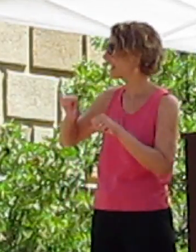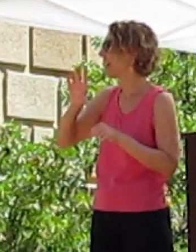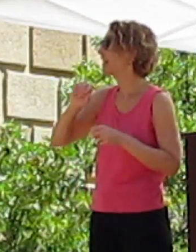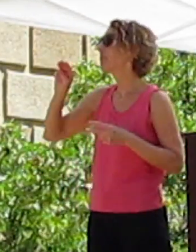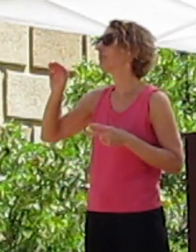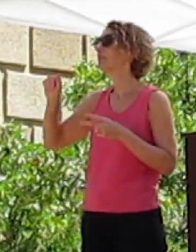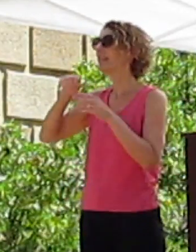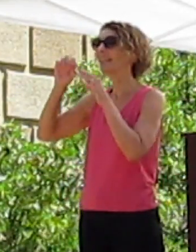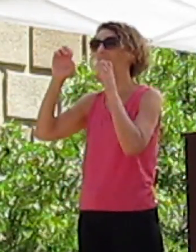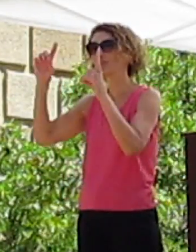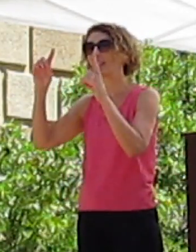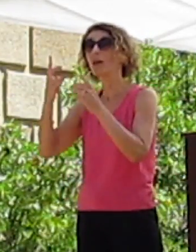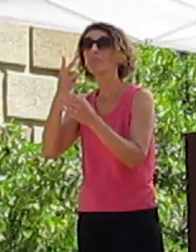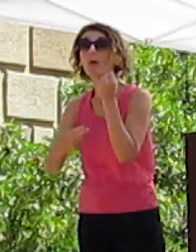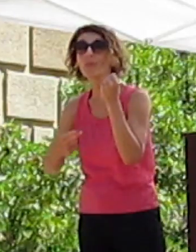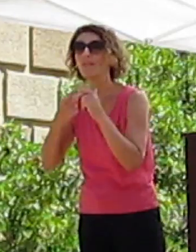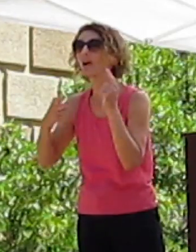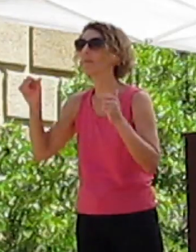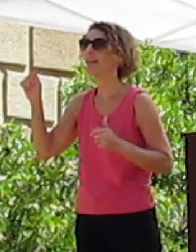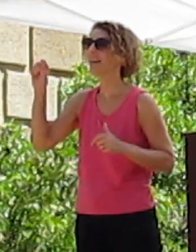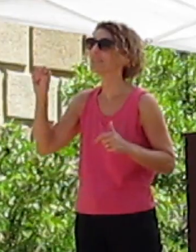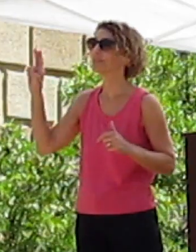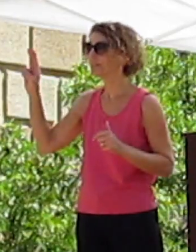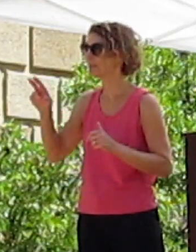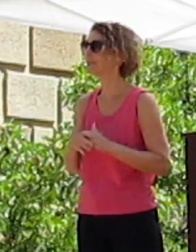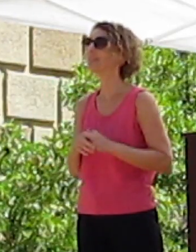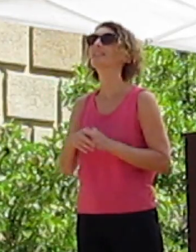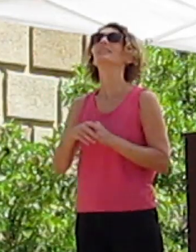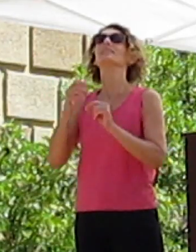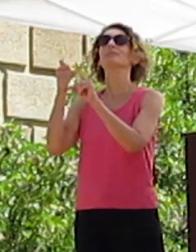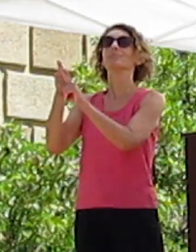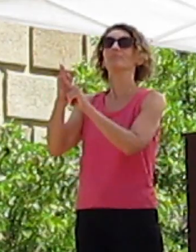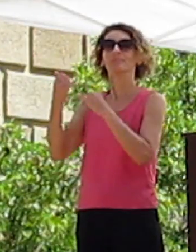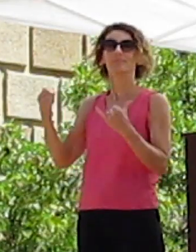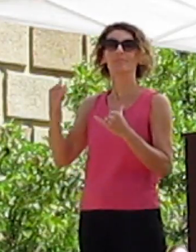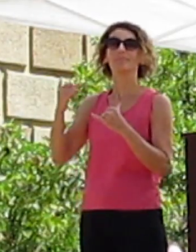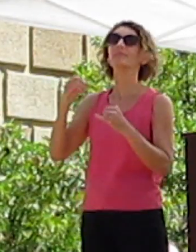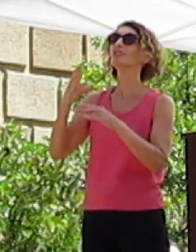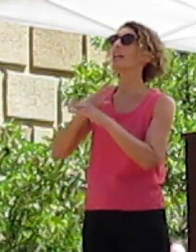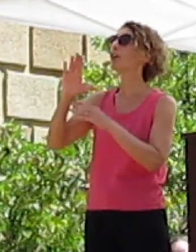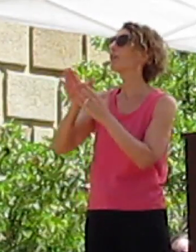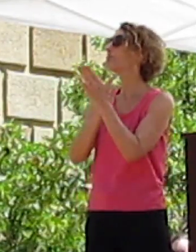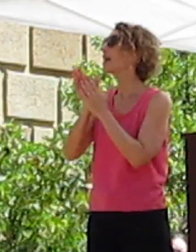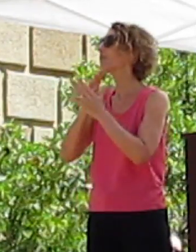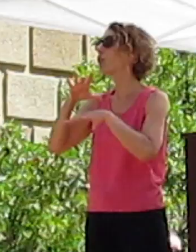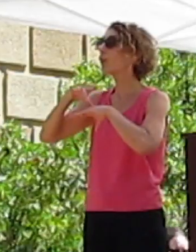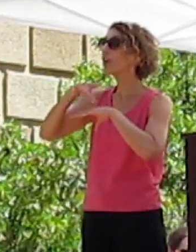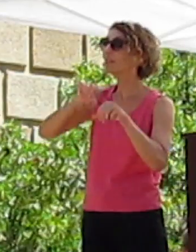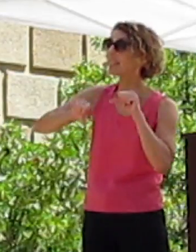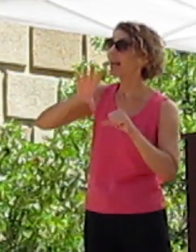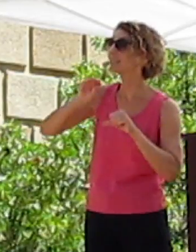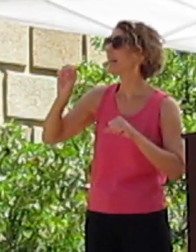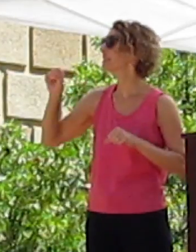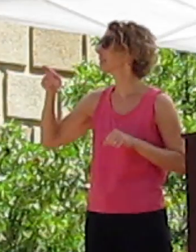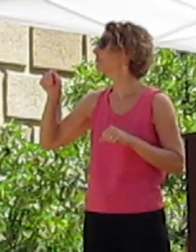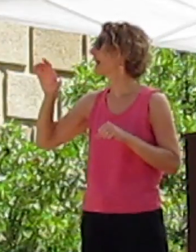master's in education, both from Arizona State University. She currently shares her passion for earth and space sciences by